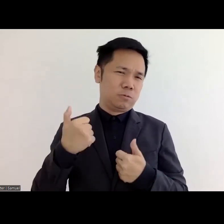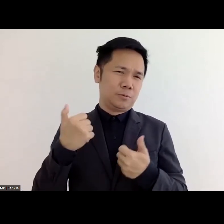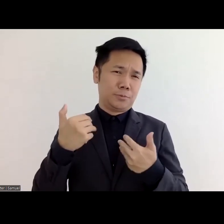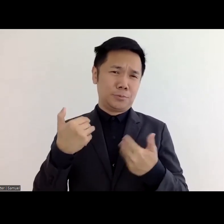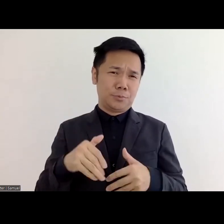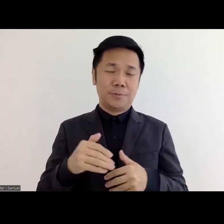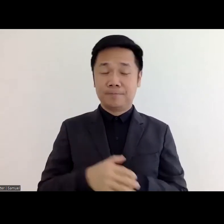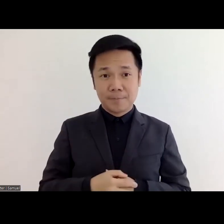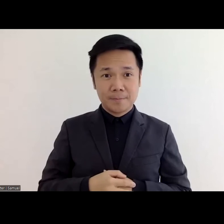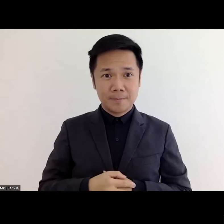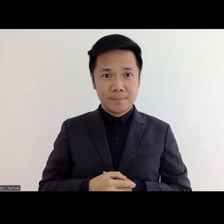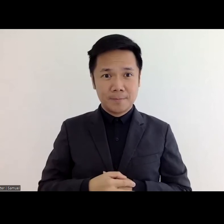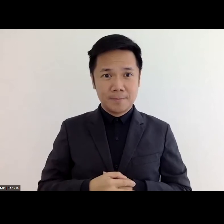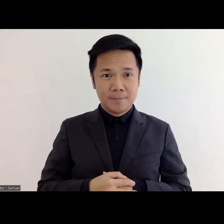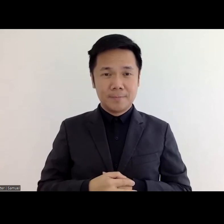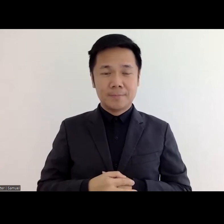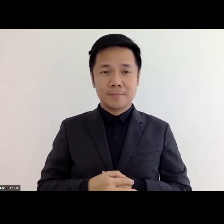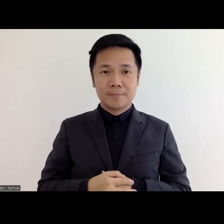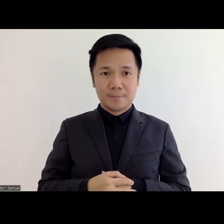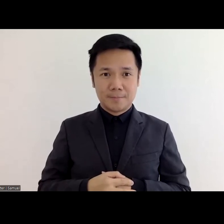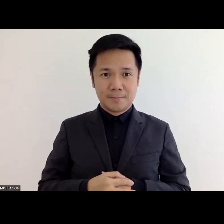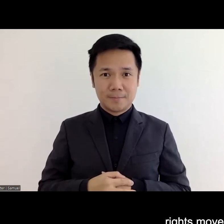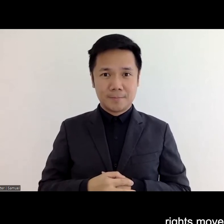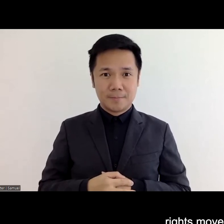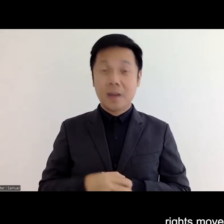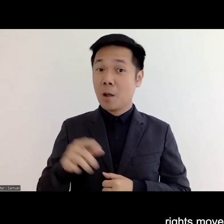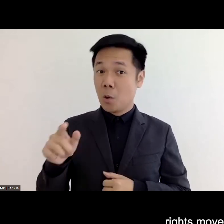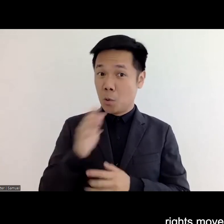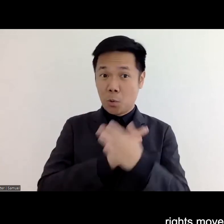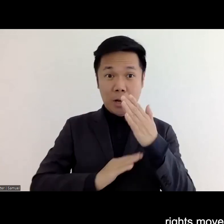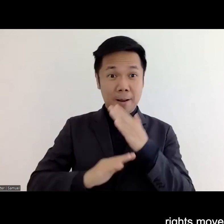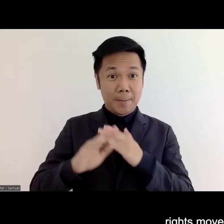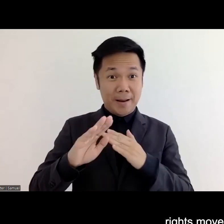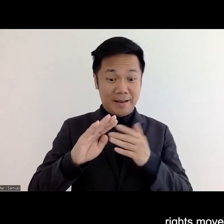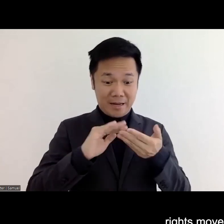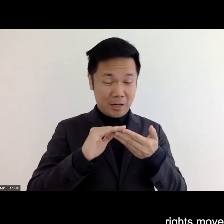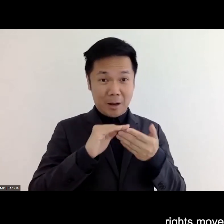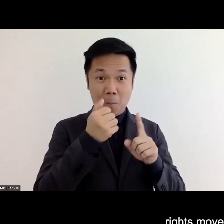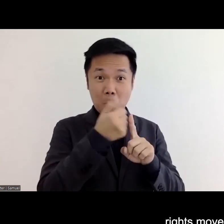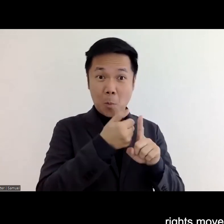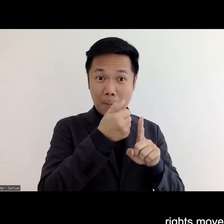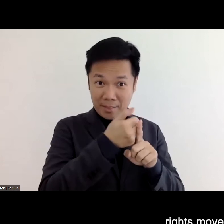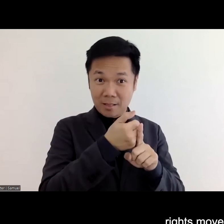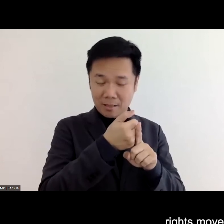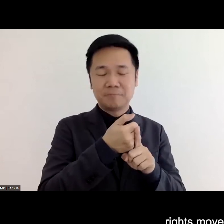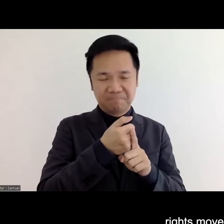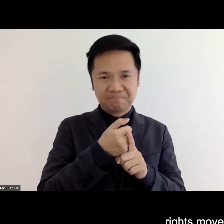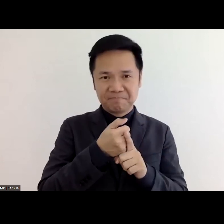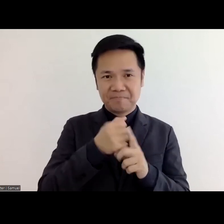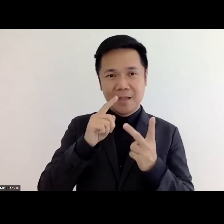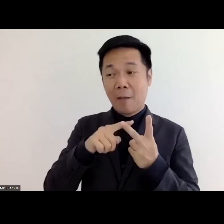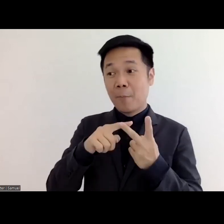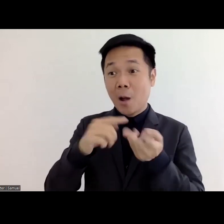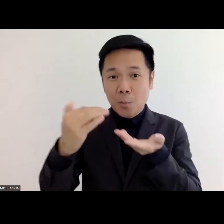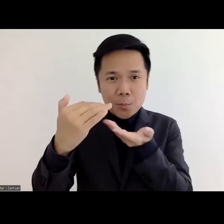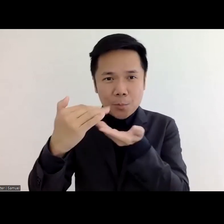very interesting the way uh the uh disability rights movement also has strategically engaged with the private sector